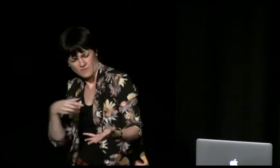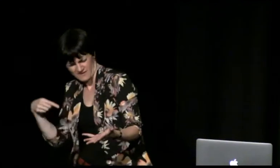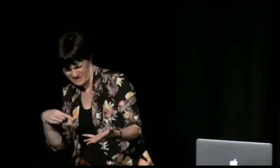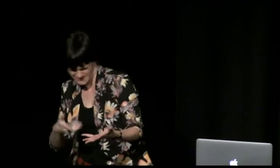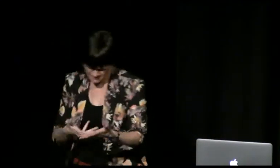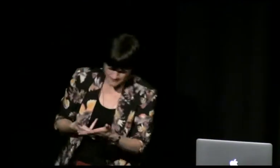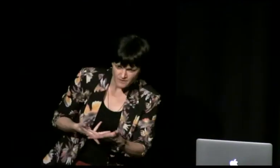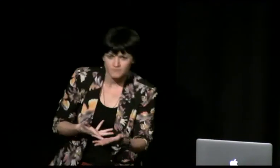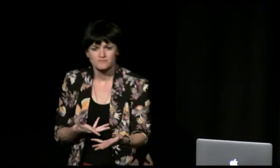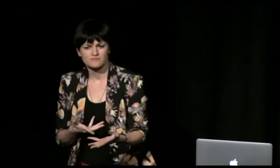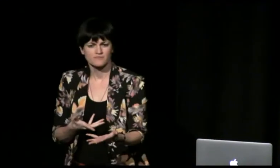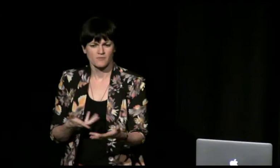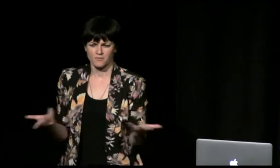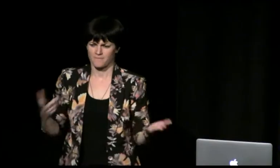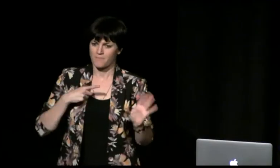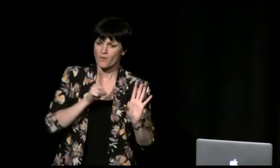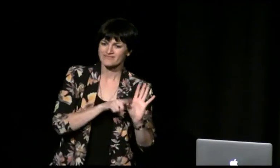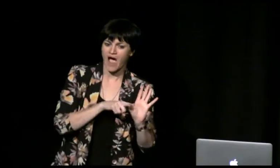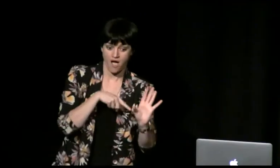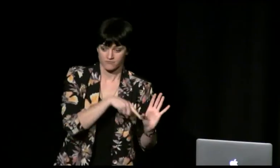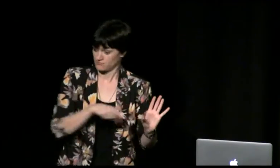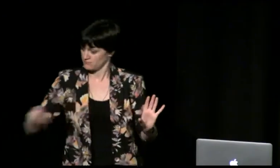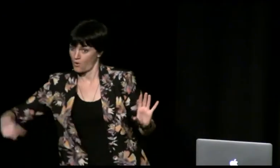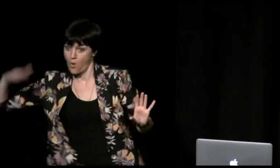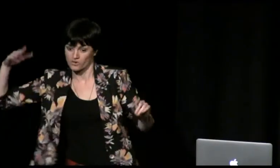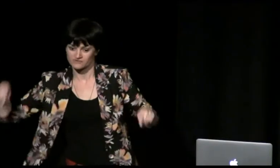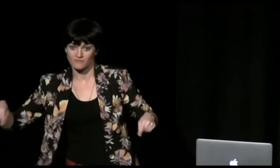finish one or two aspects of the archive that are quite unique to the deaf people